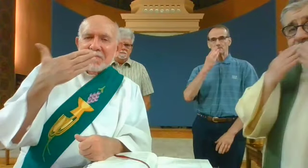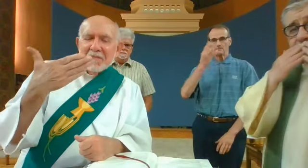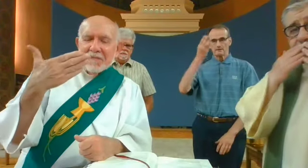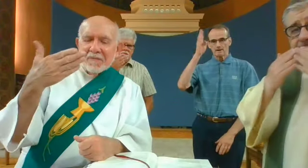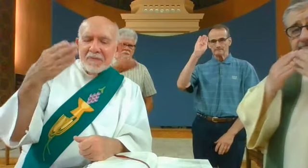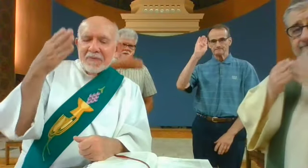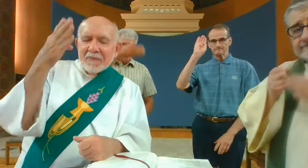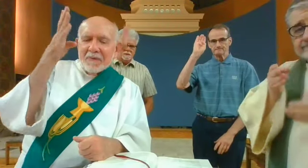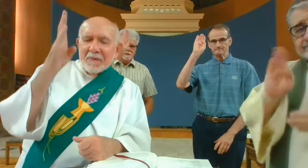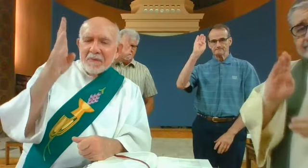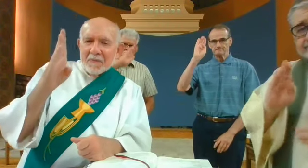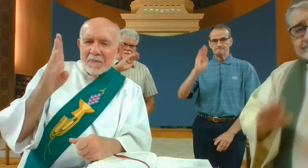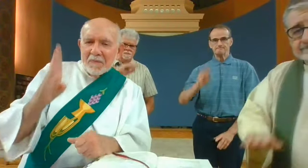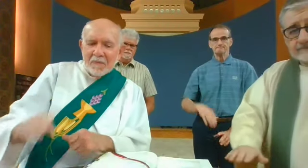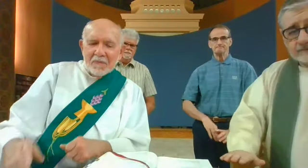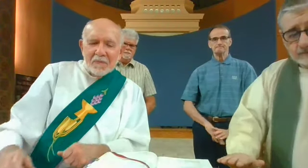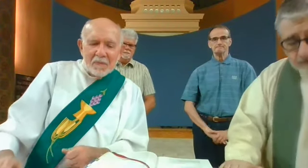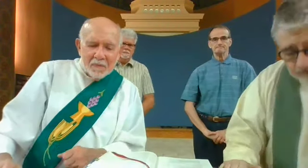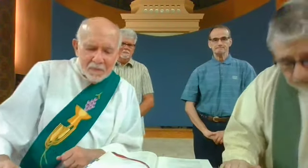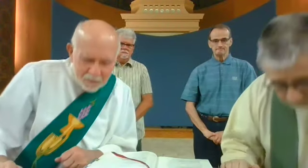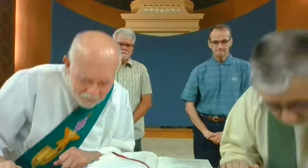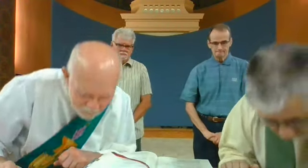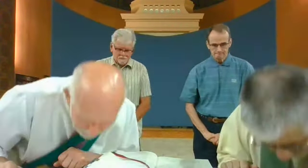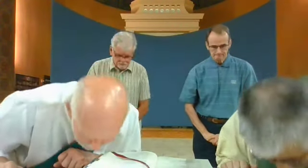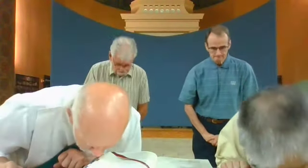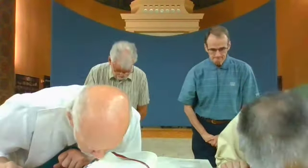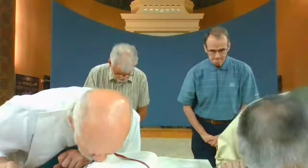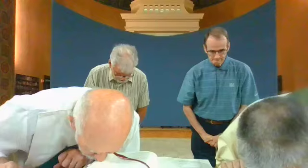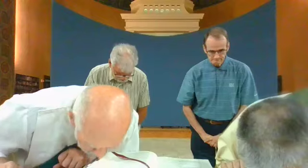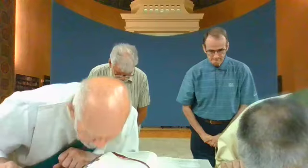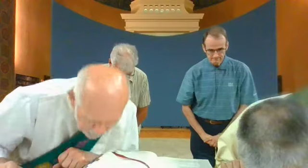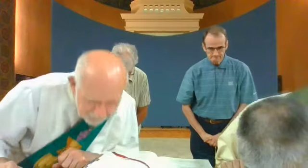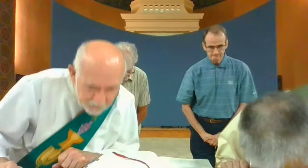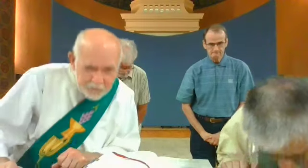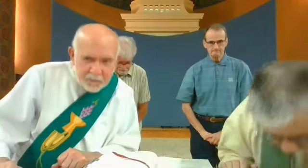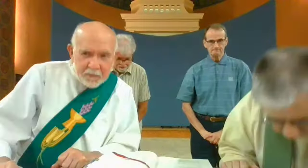and each other. Thanks be to God. bless bless you, and